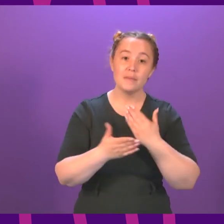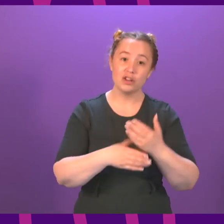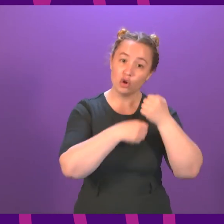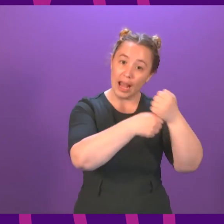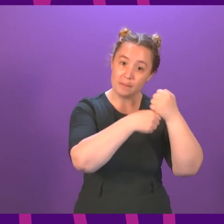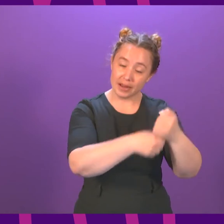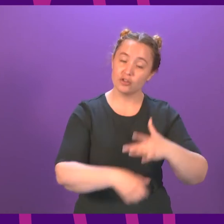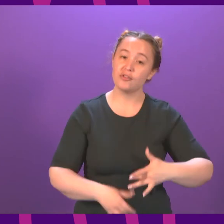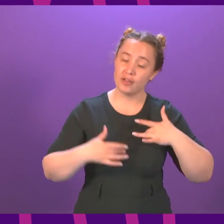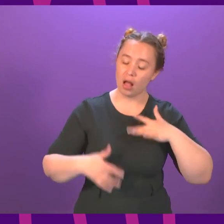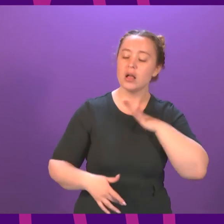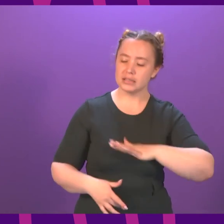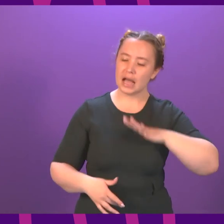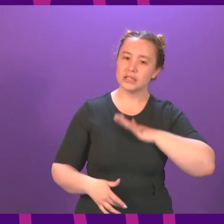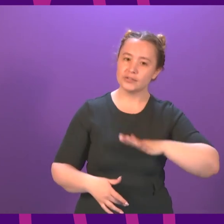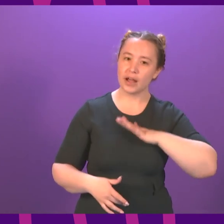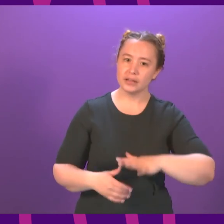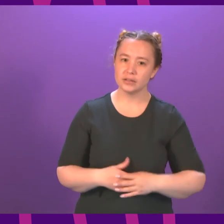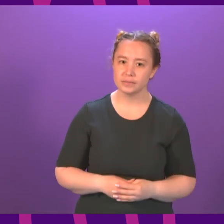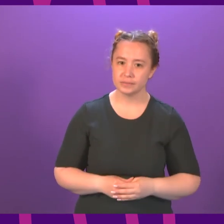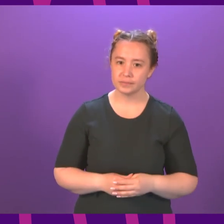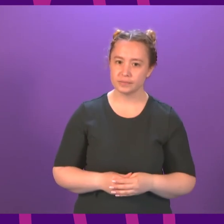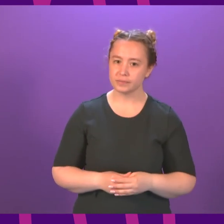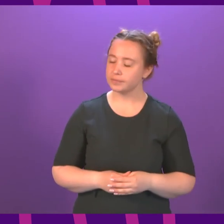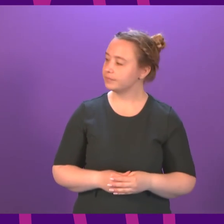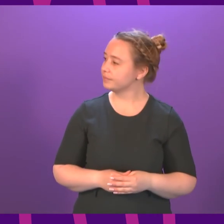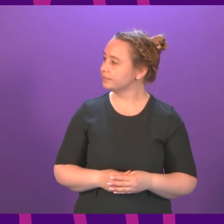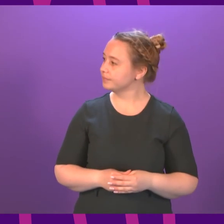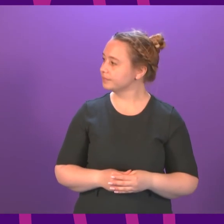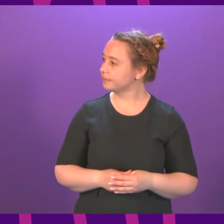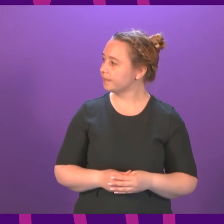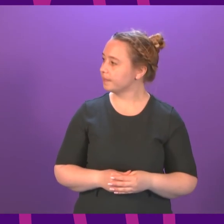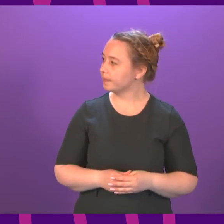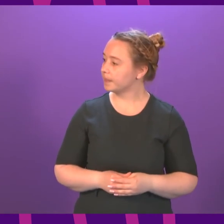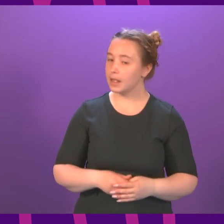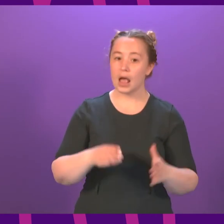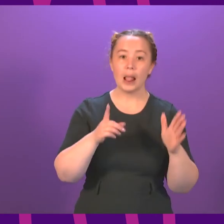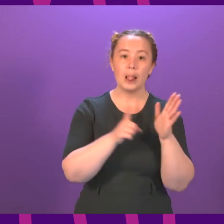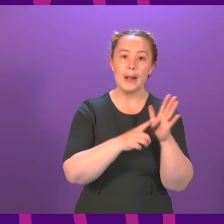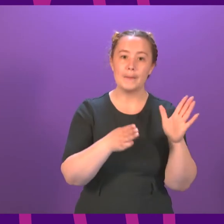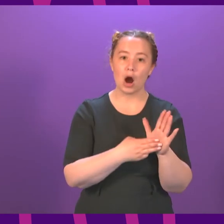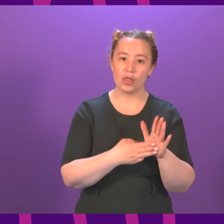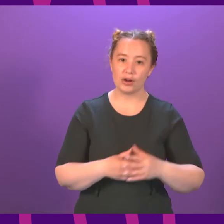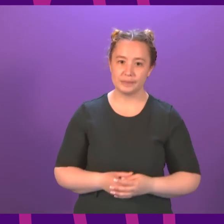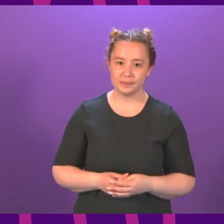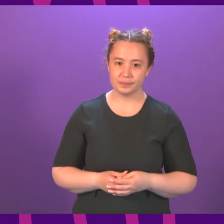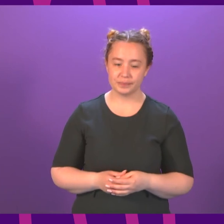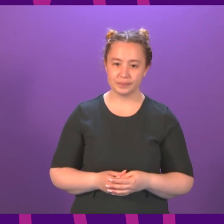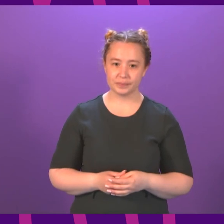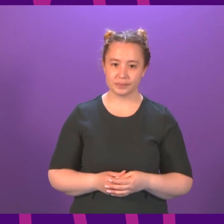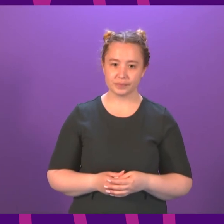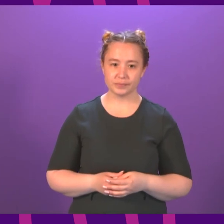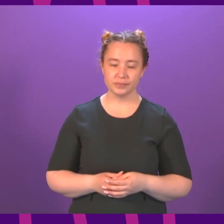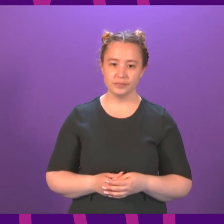campaigners actually feel is important to them. Thank you. Question number seven, Liam MacArthur. Thank you very much. To ask the First